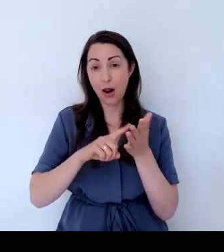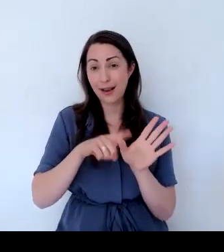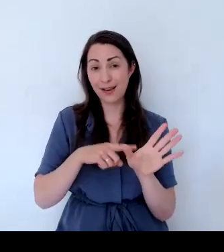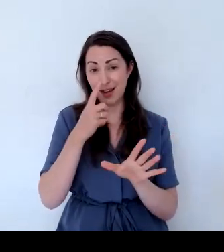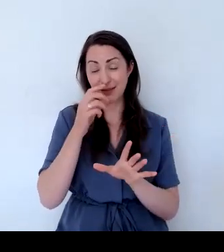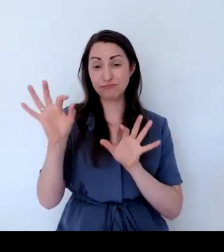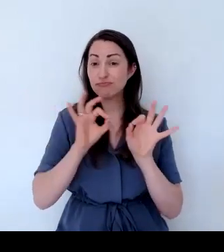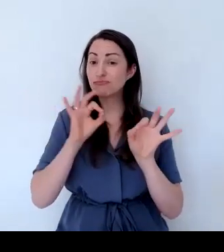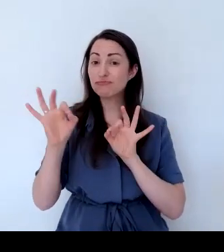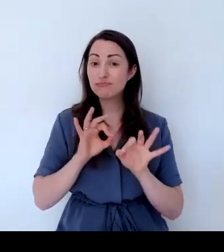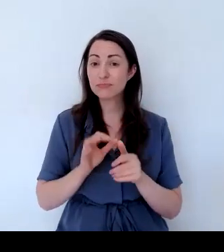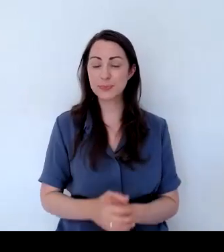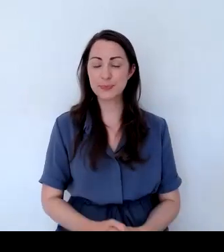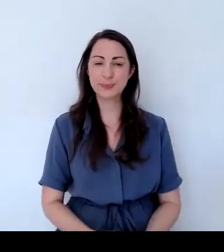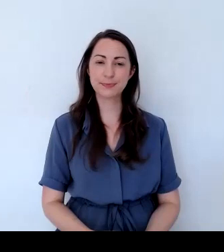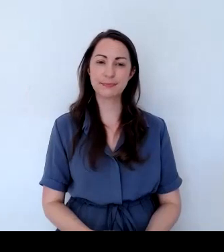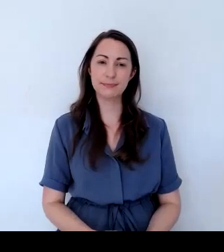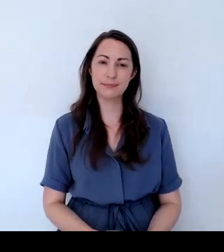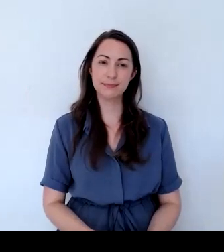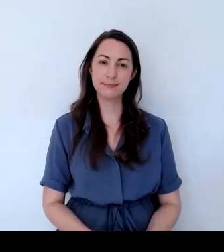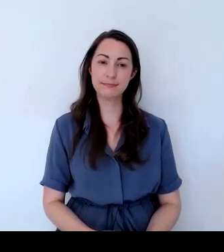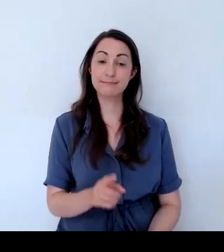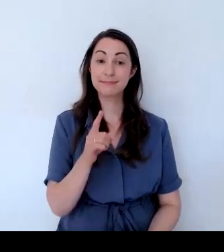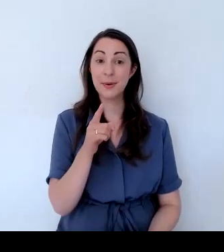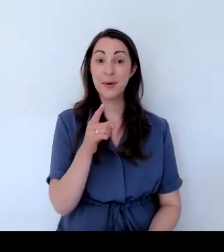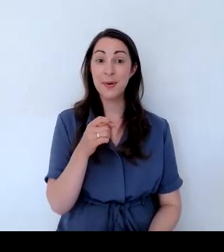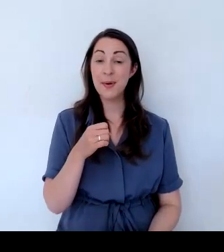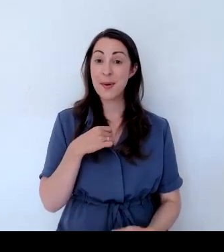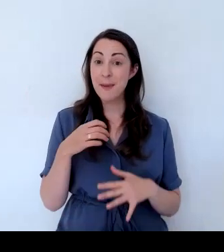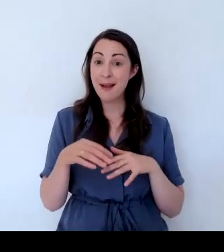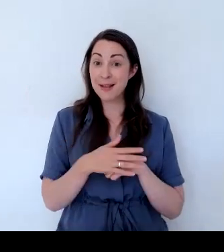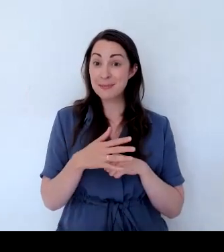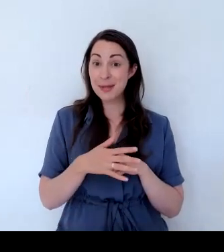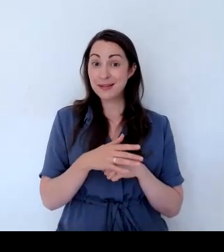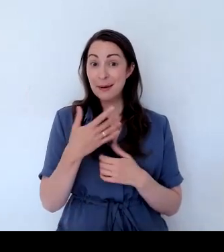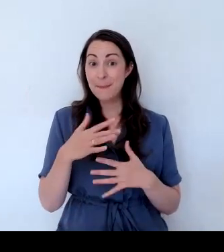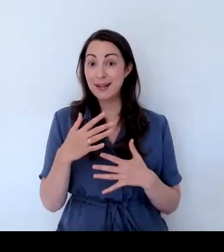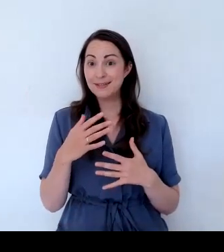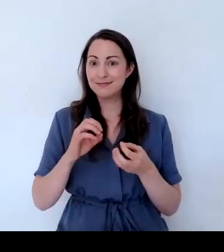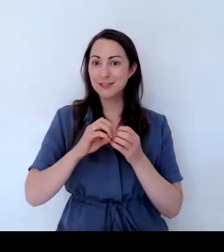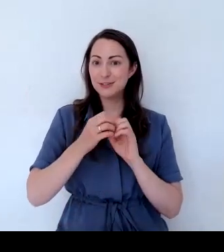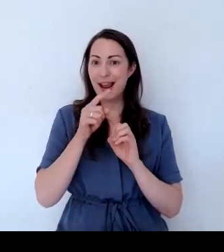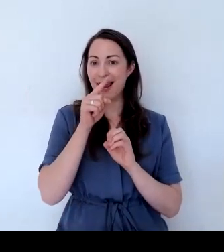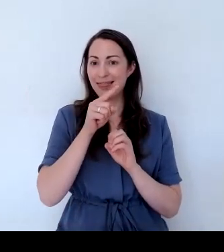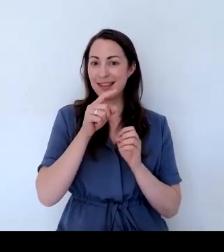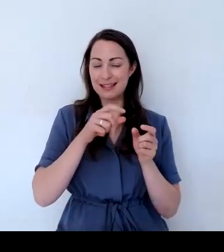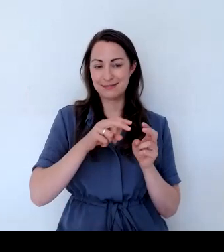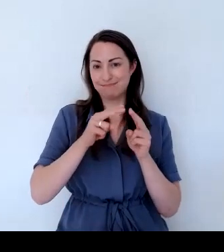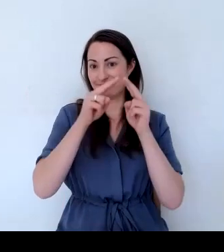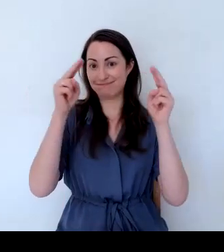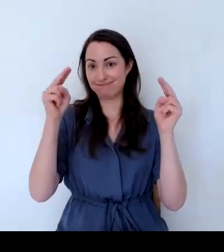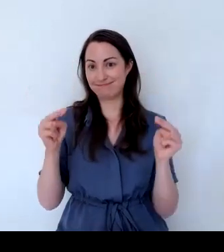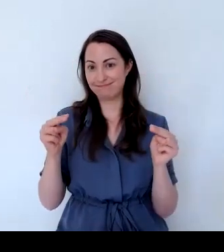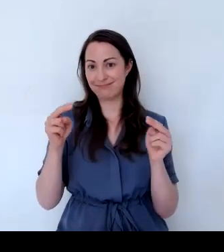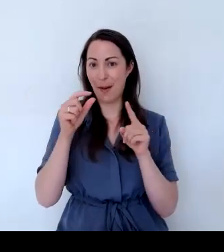Now, my husband's been making this fabulous pergola. And I know not everybody's got space for that kind of thing. But